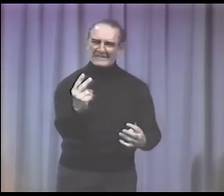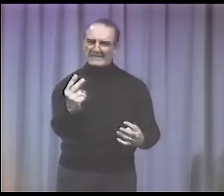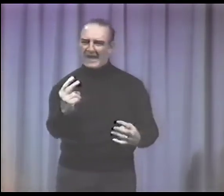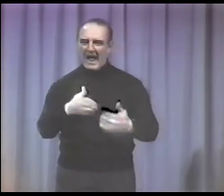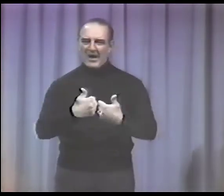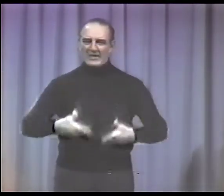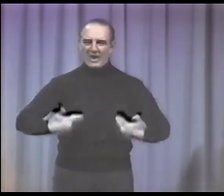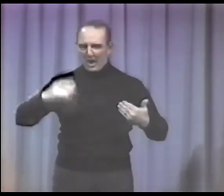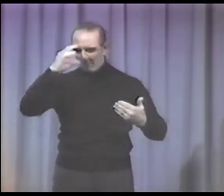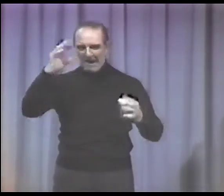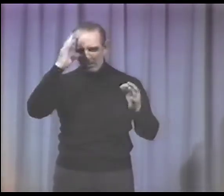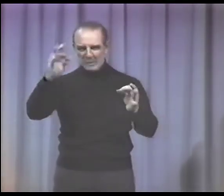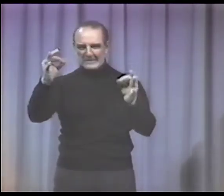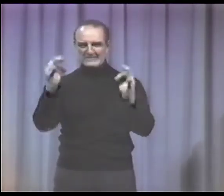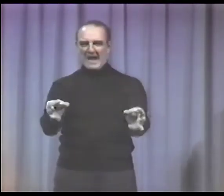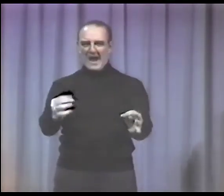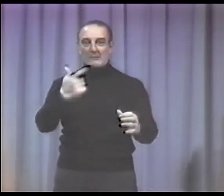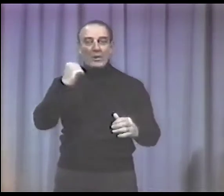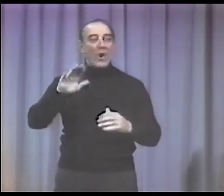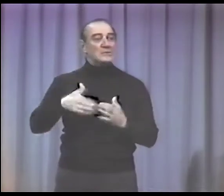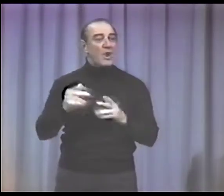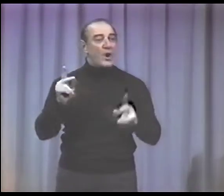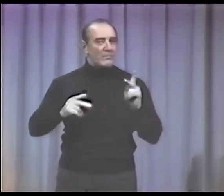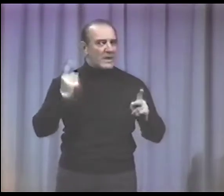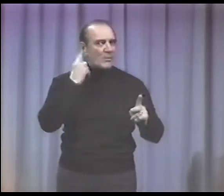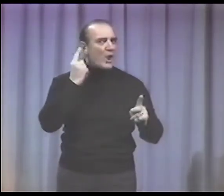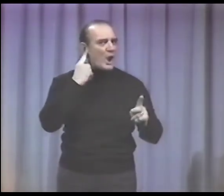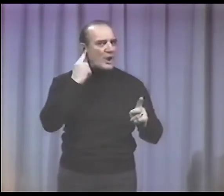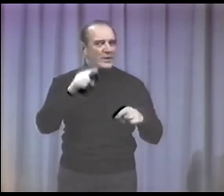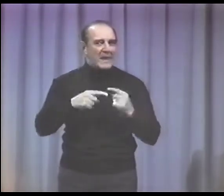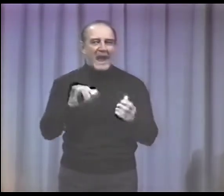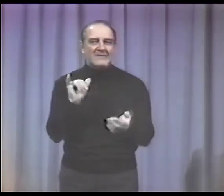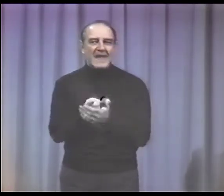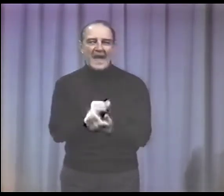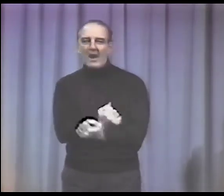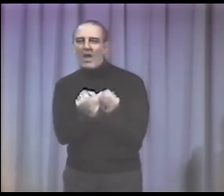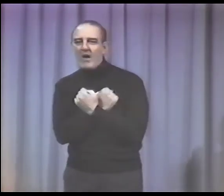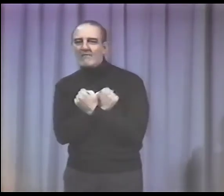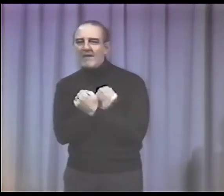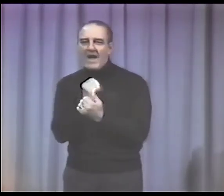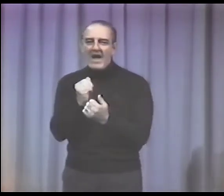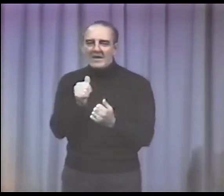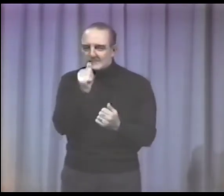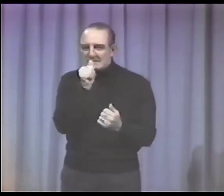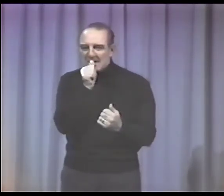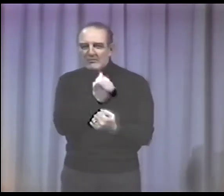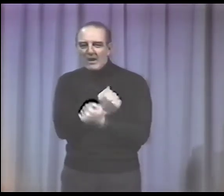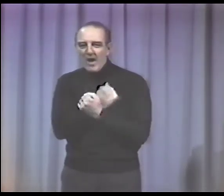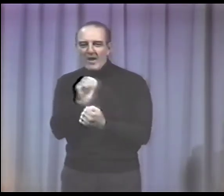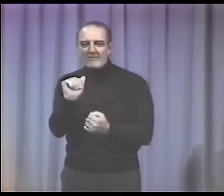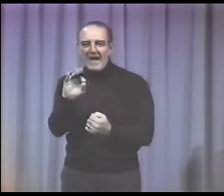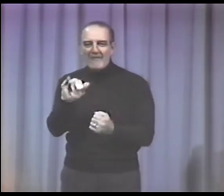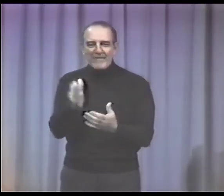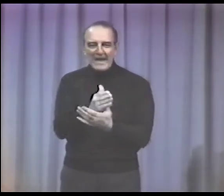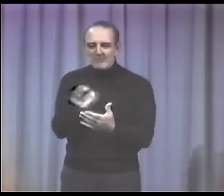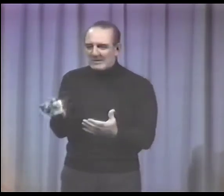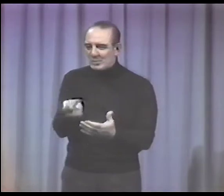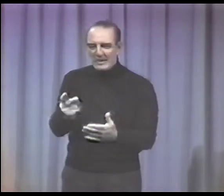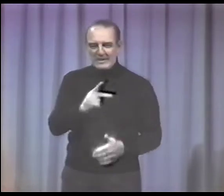seats to observe which door the young man would choose. Now, the people had heard about the secret love